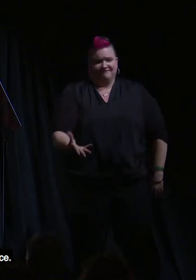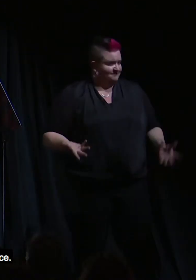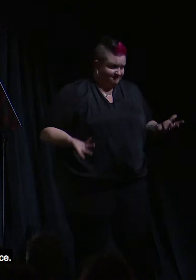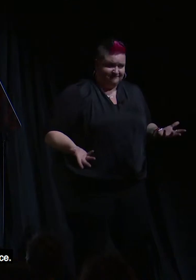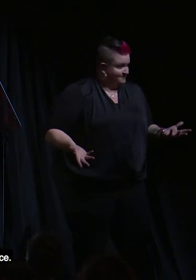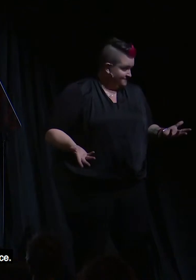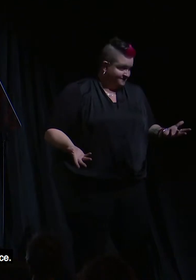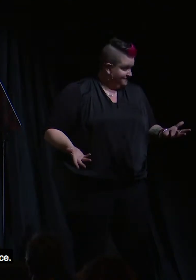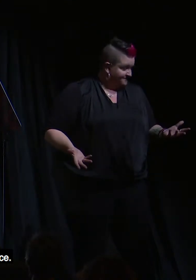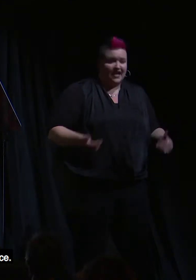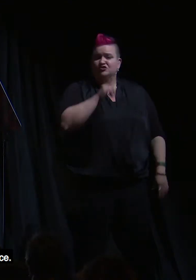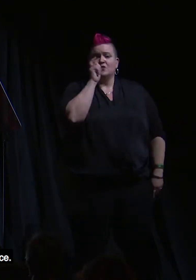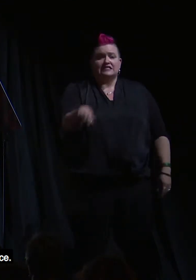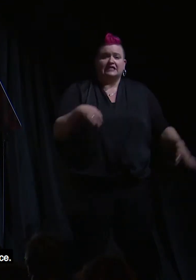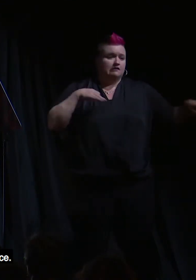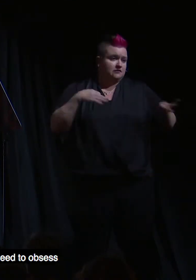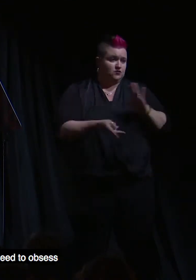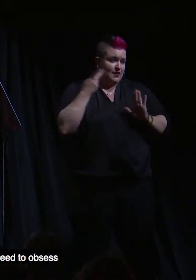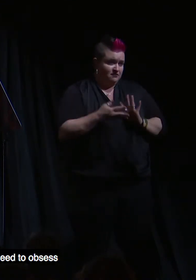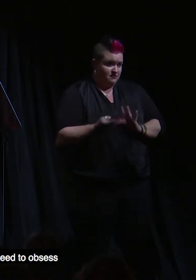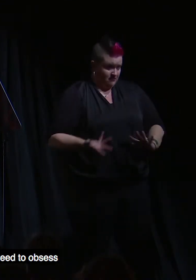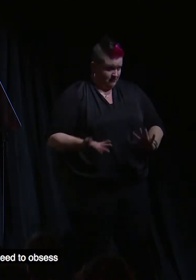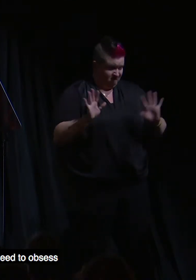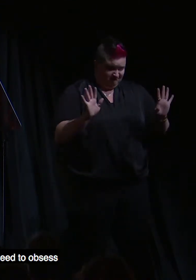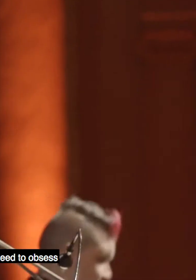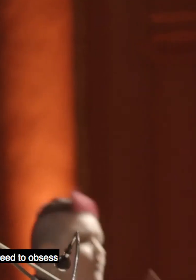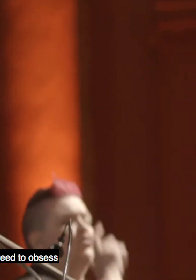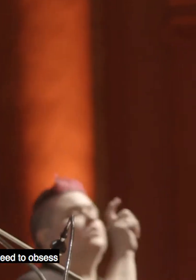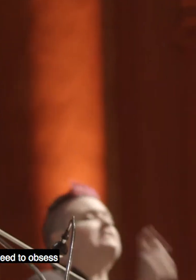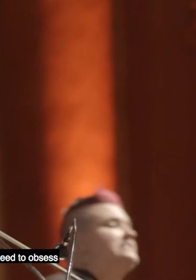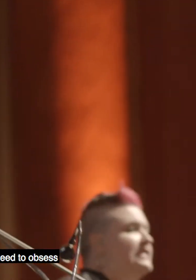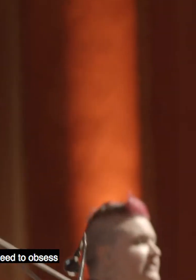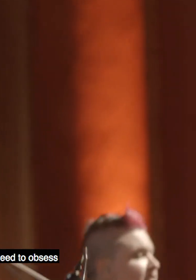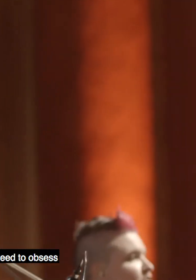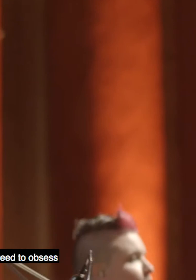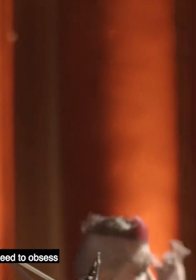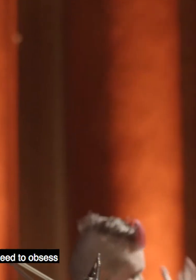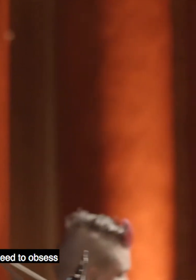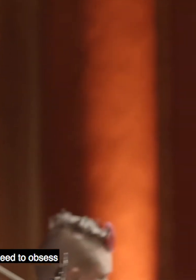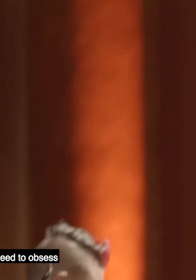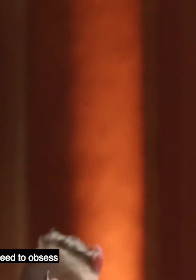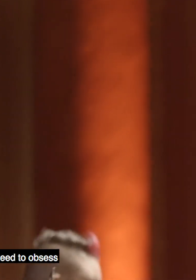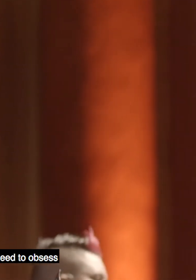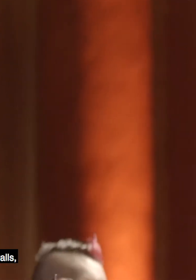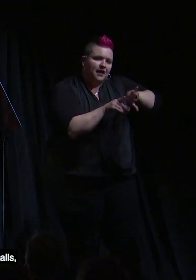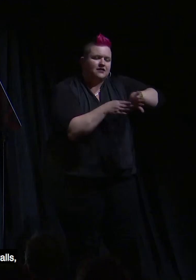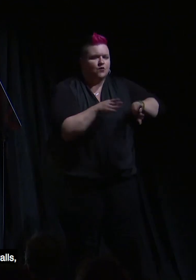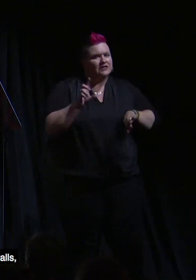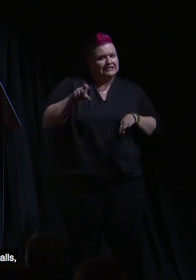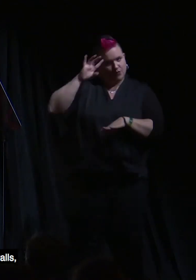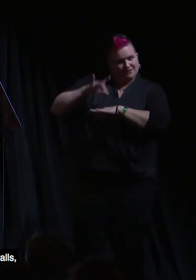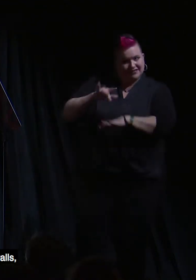I do not need to say that twice. We do not need to obsess. Well, we do need to obsess